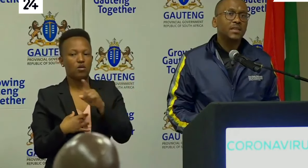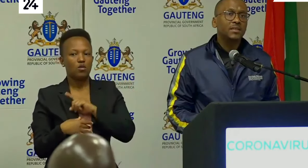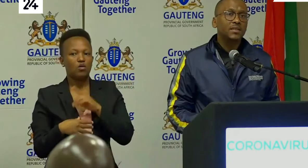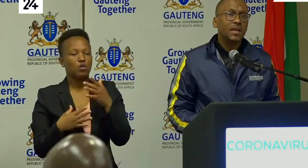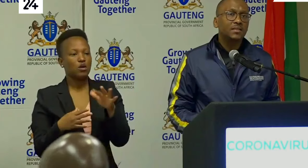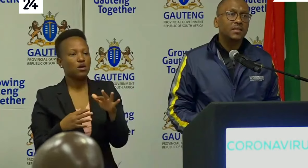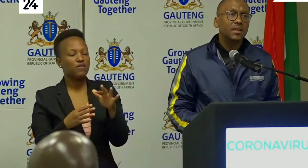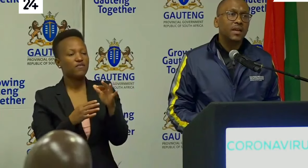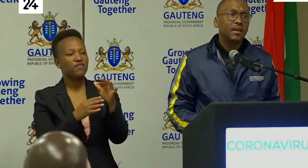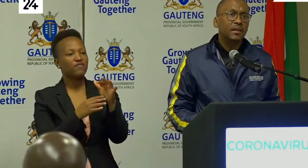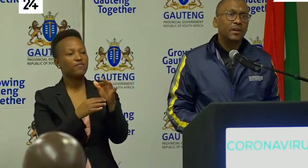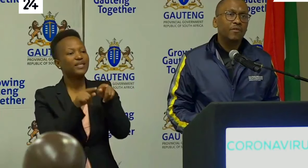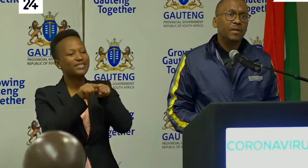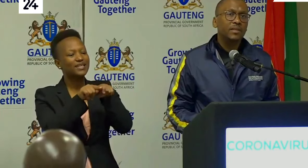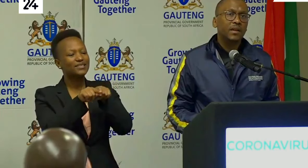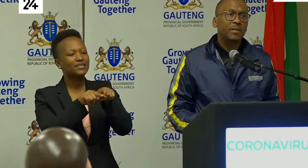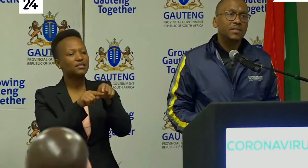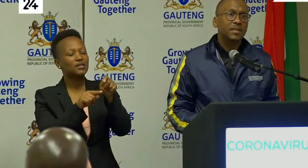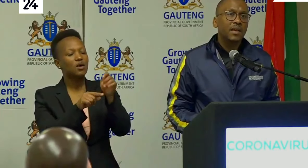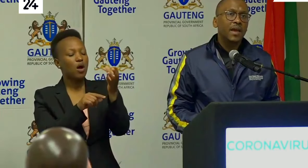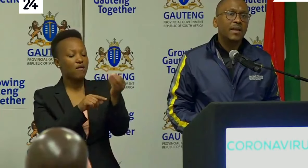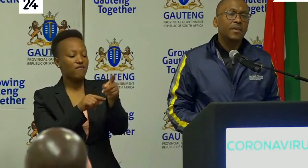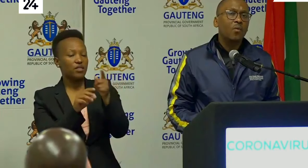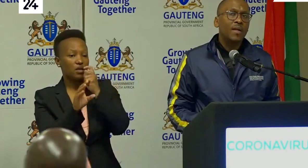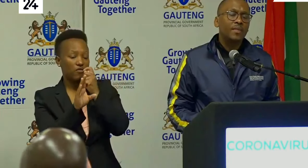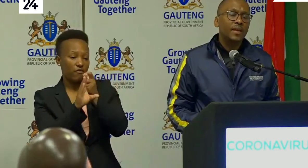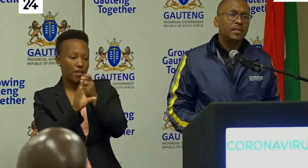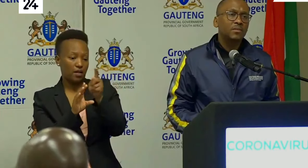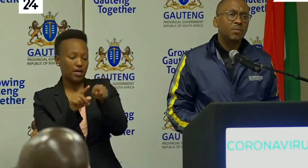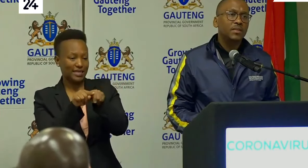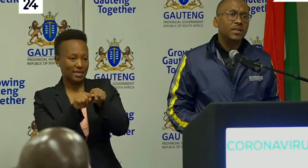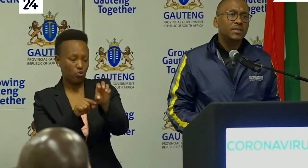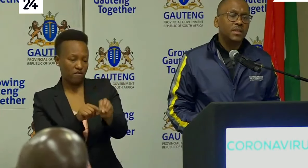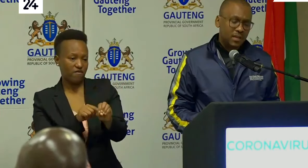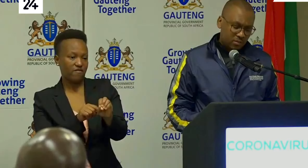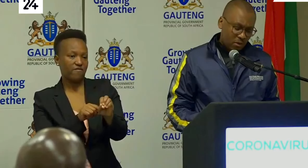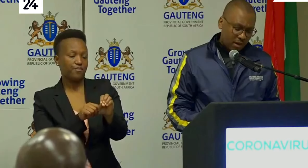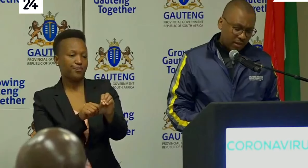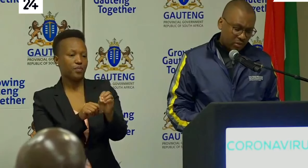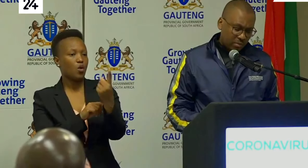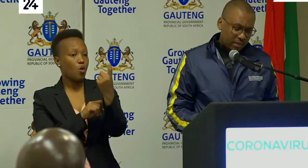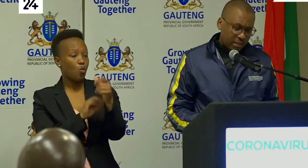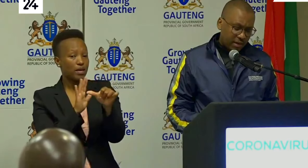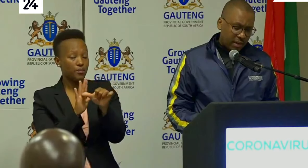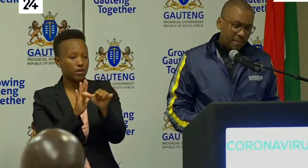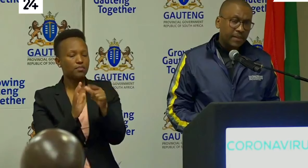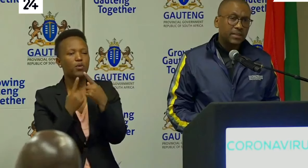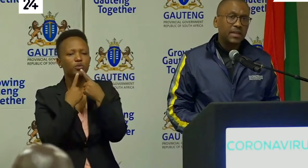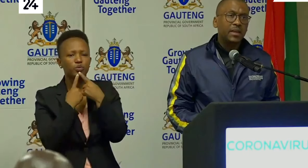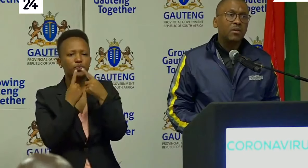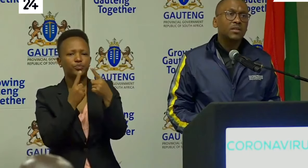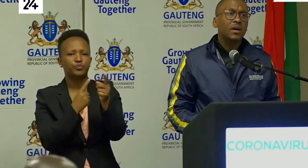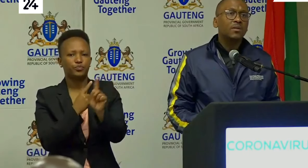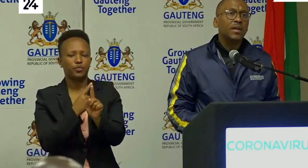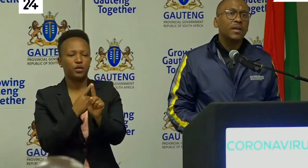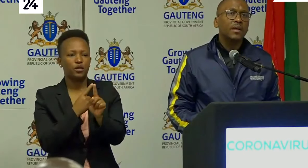testing sites in the informal settlements and I think one thing that is important that one needs to mention is